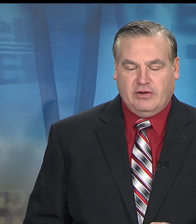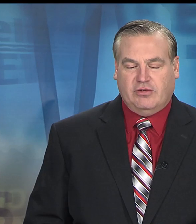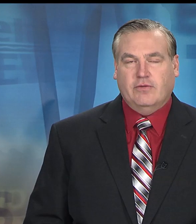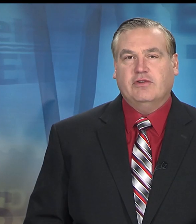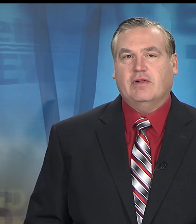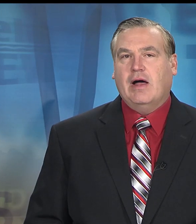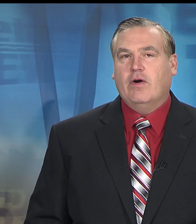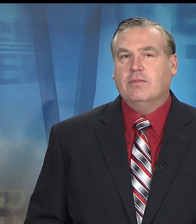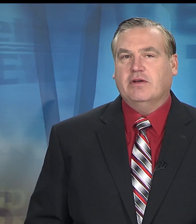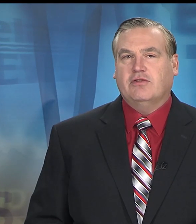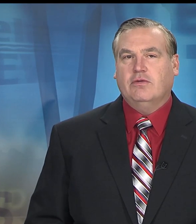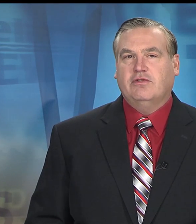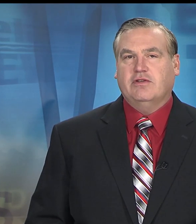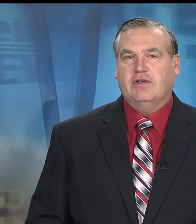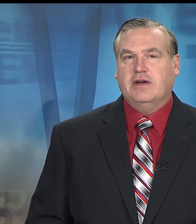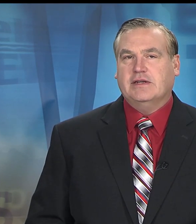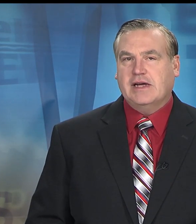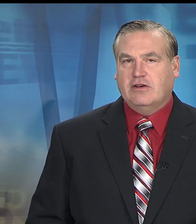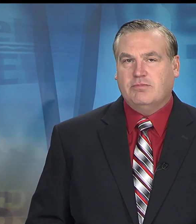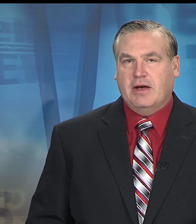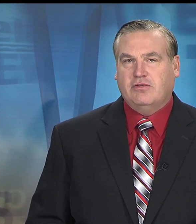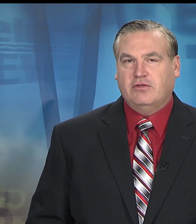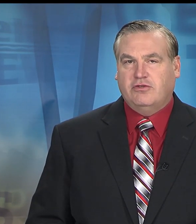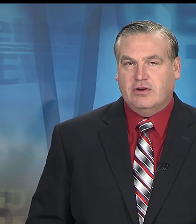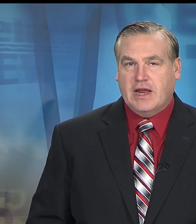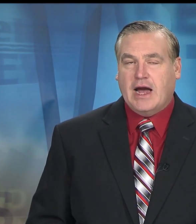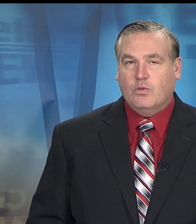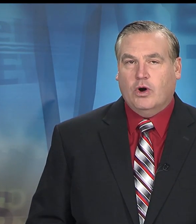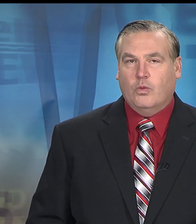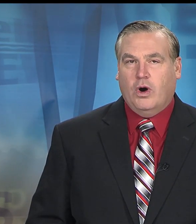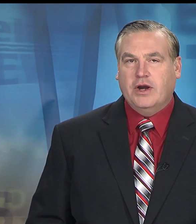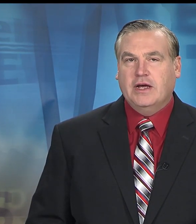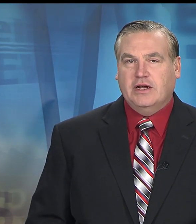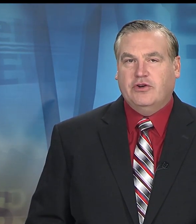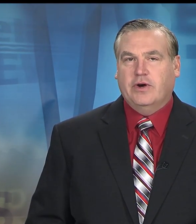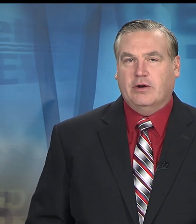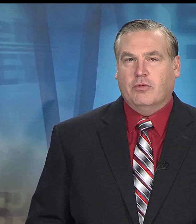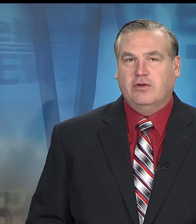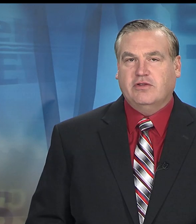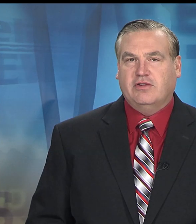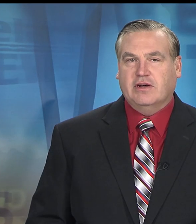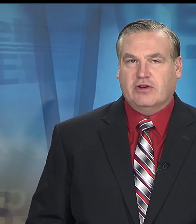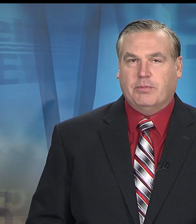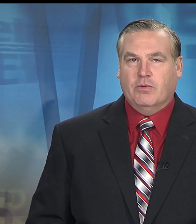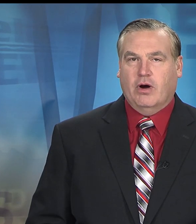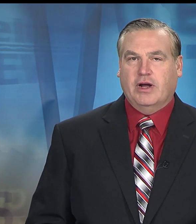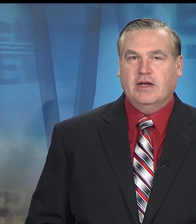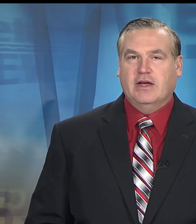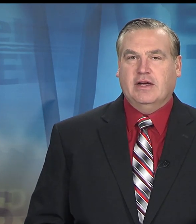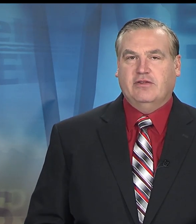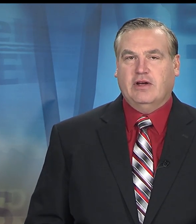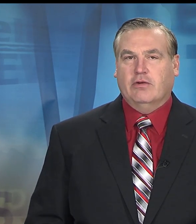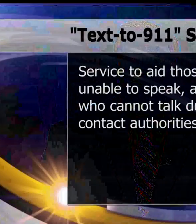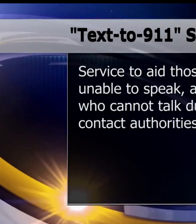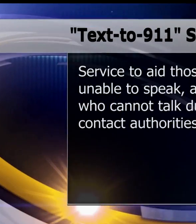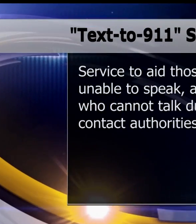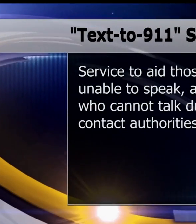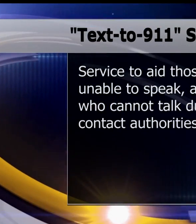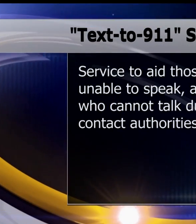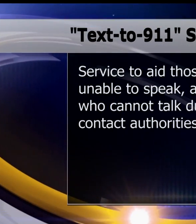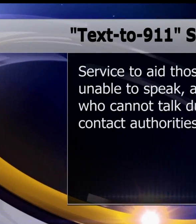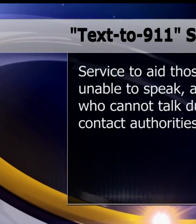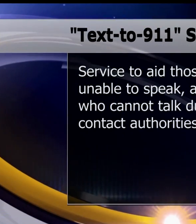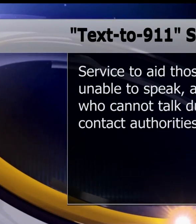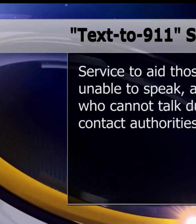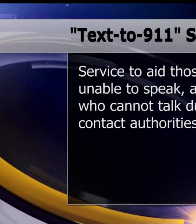A statewide service allowing Minnesotans to send a text message to 9-1-1 during an emergency is up and running. State officials